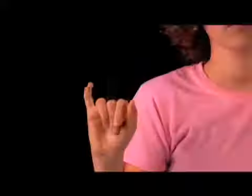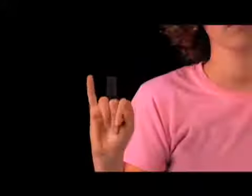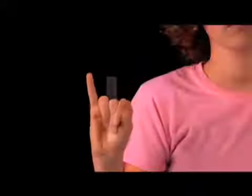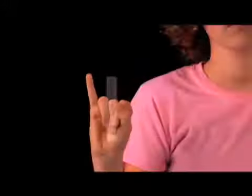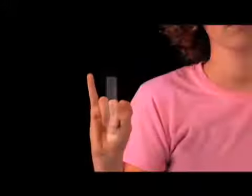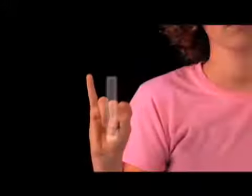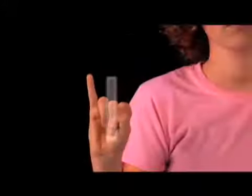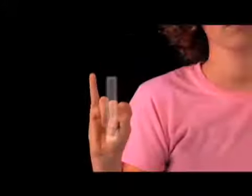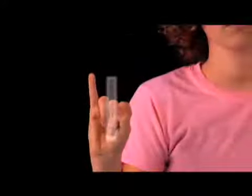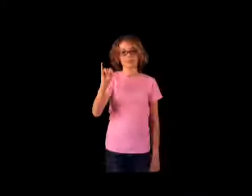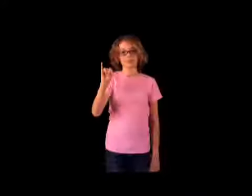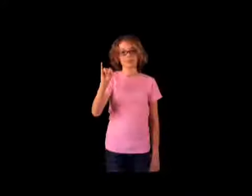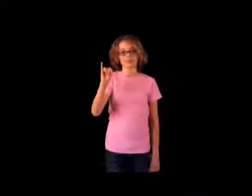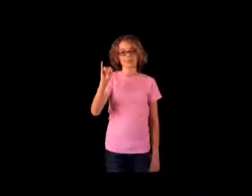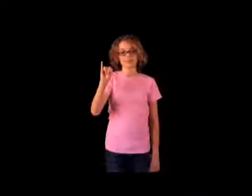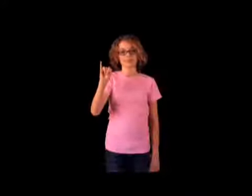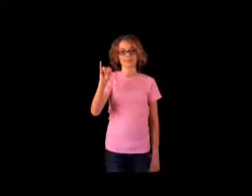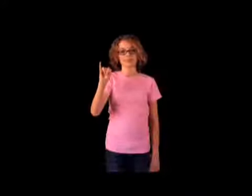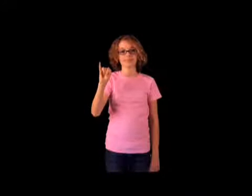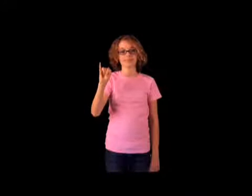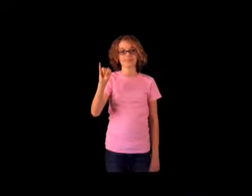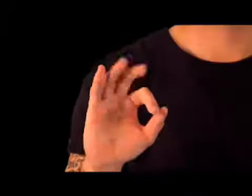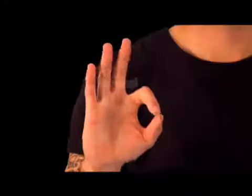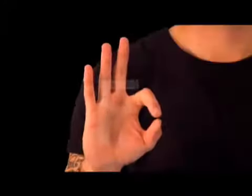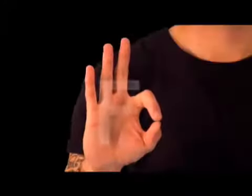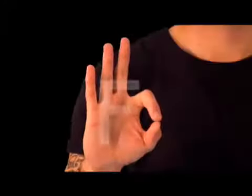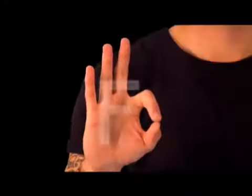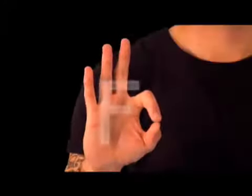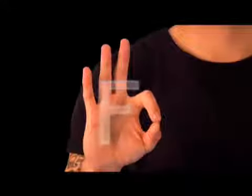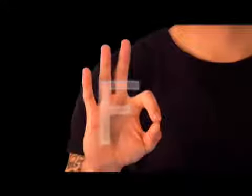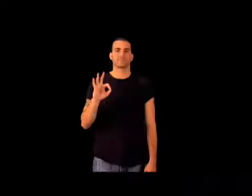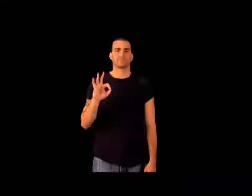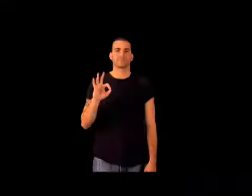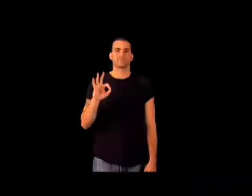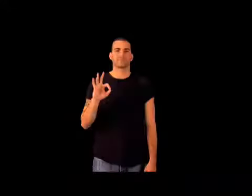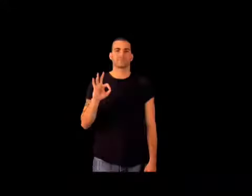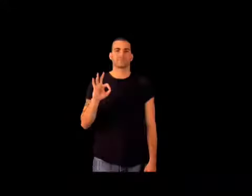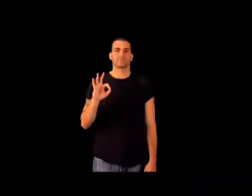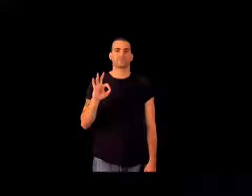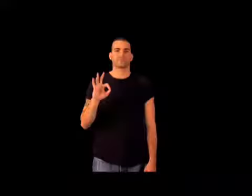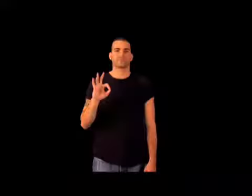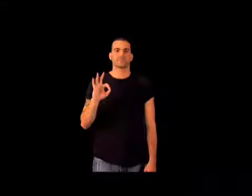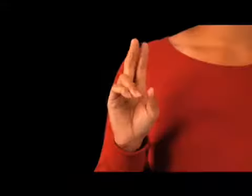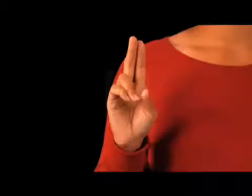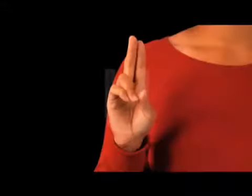Don't you bring me down today.